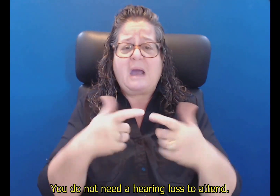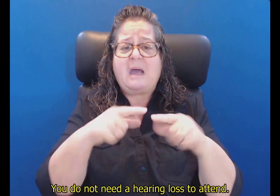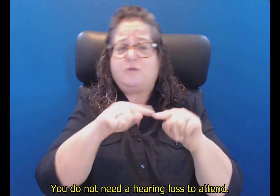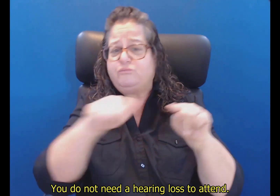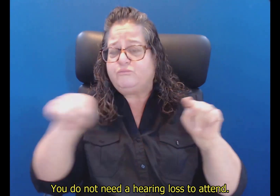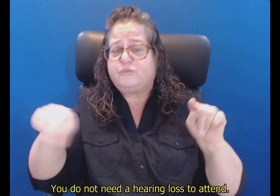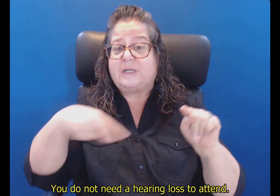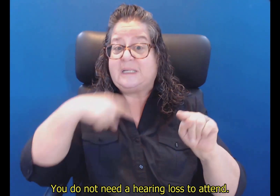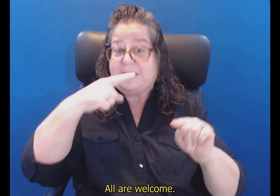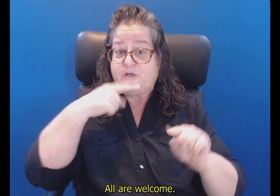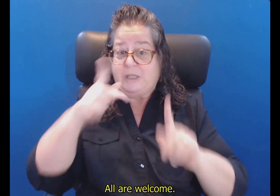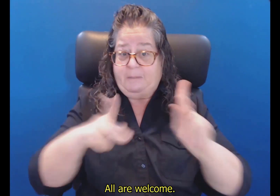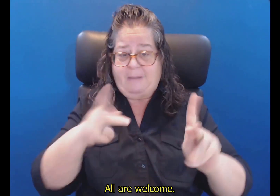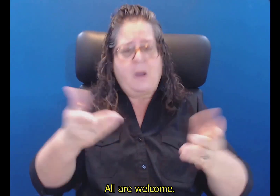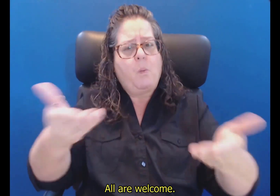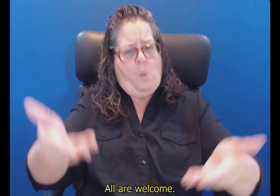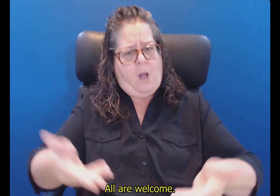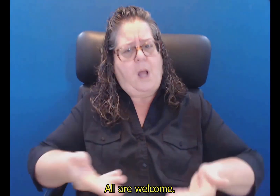loss to attend. All are welcome.